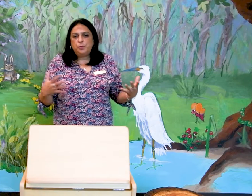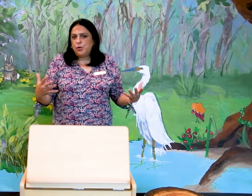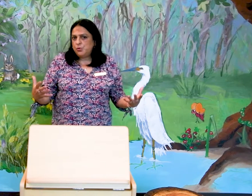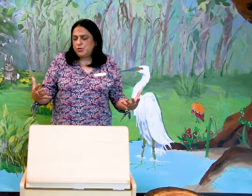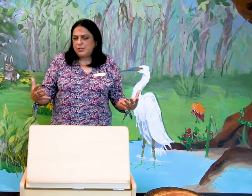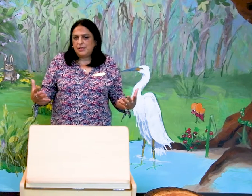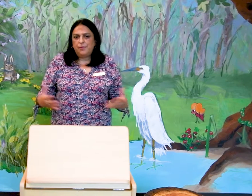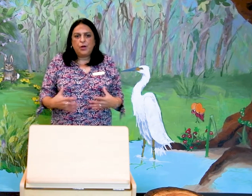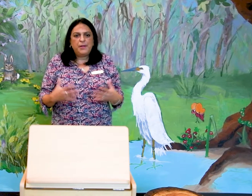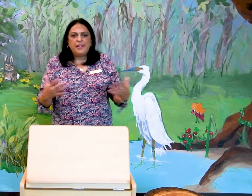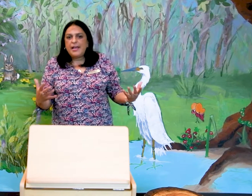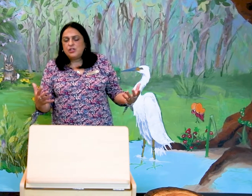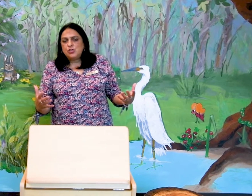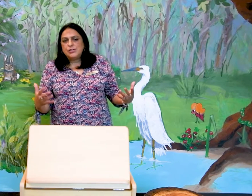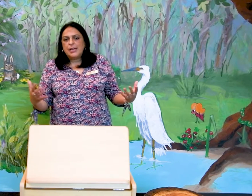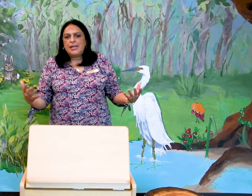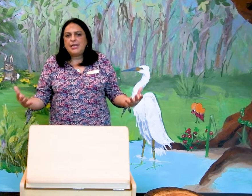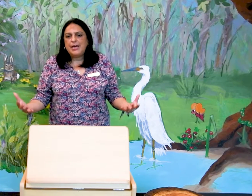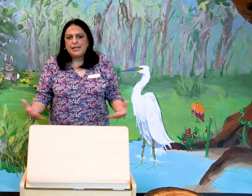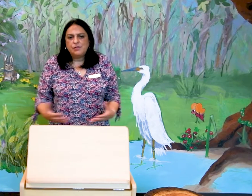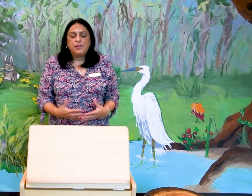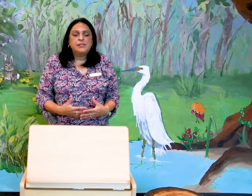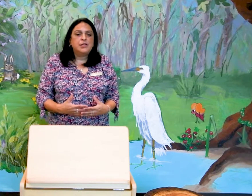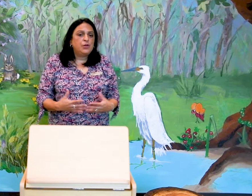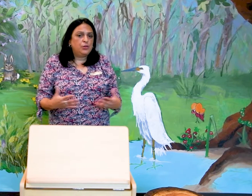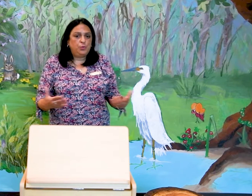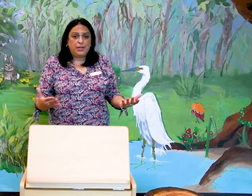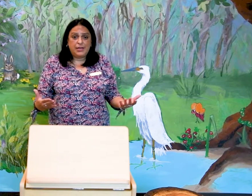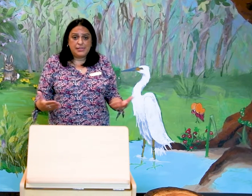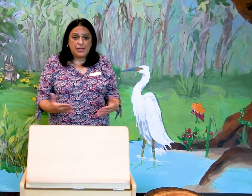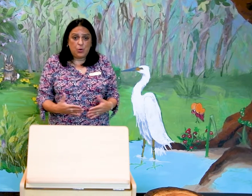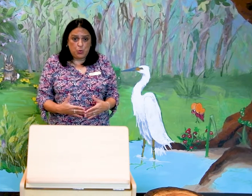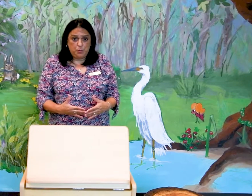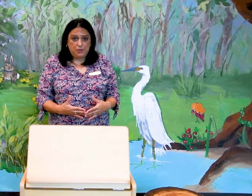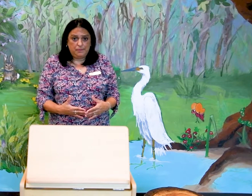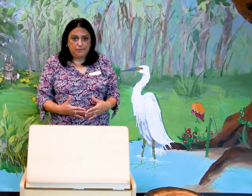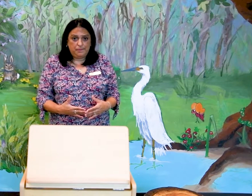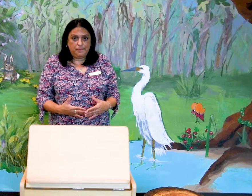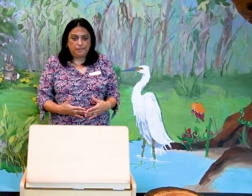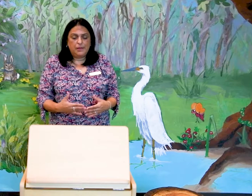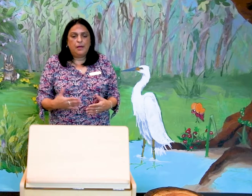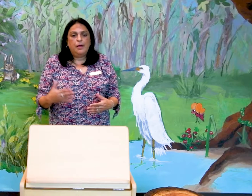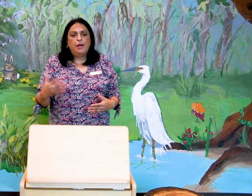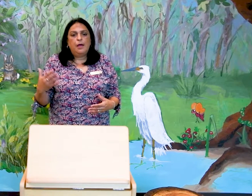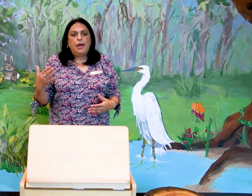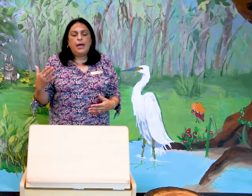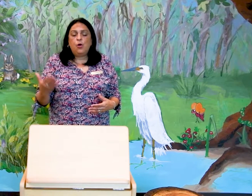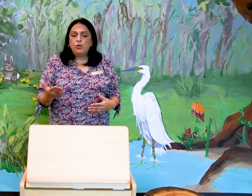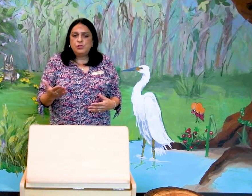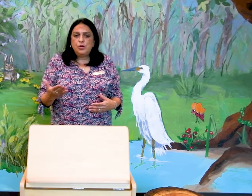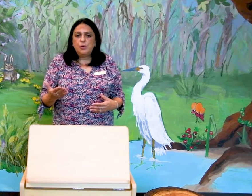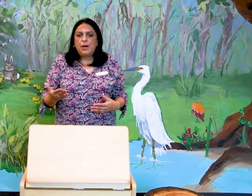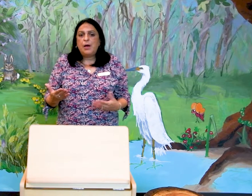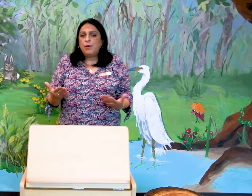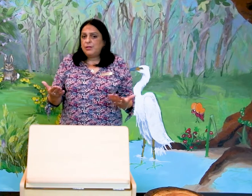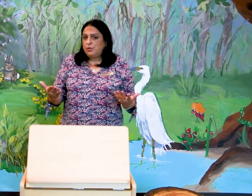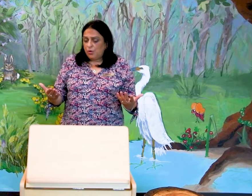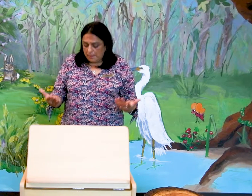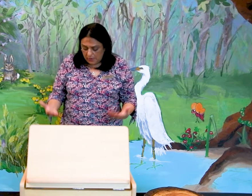post recommendations and ideas of things that you can do with the kids at home. And also, I want to talk about